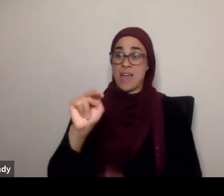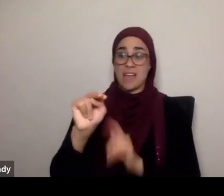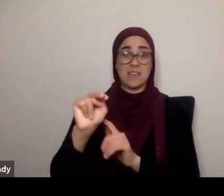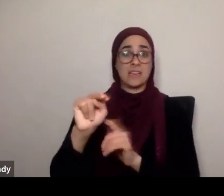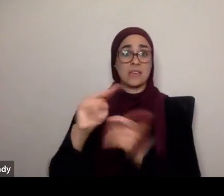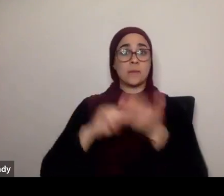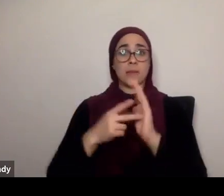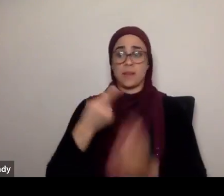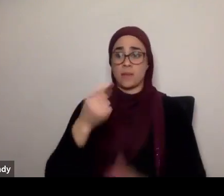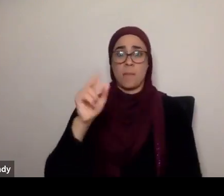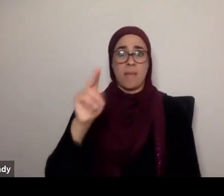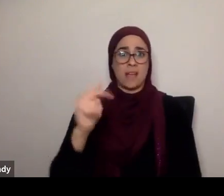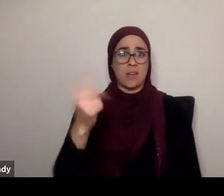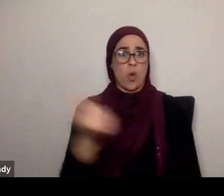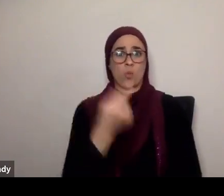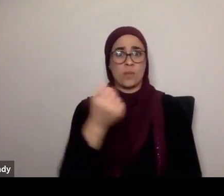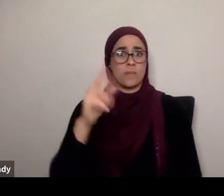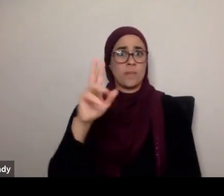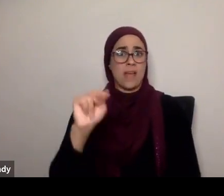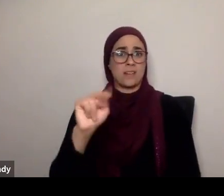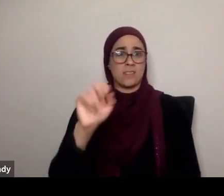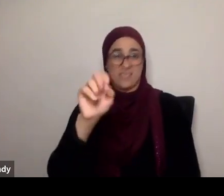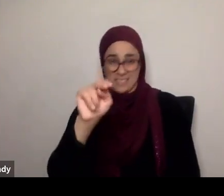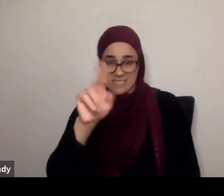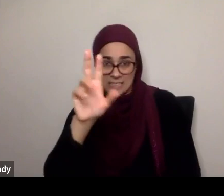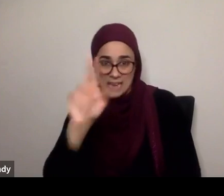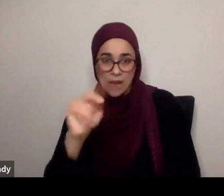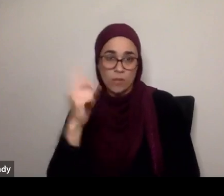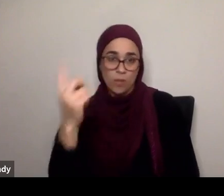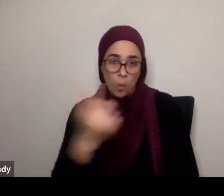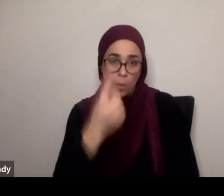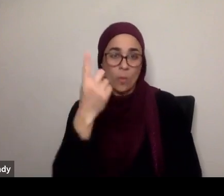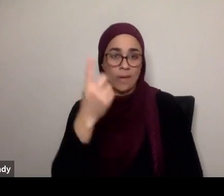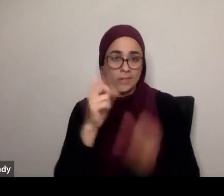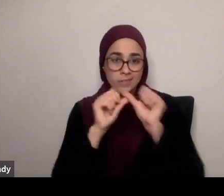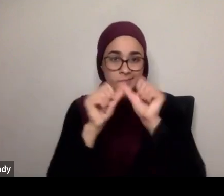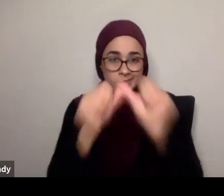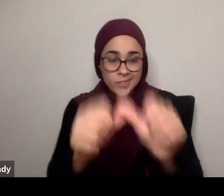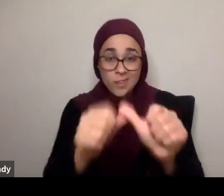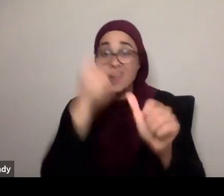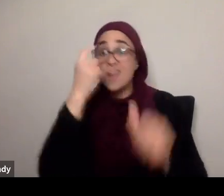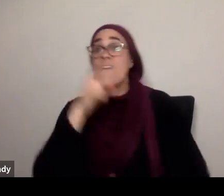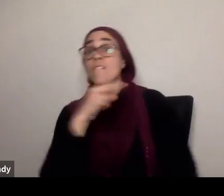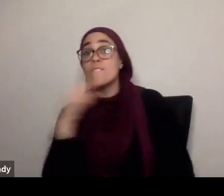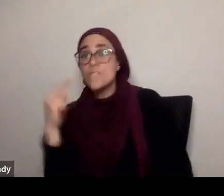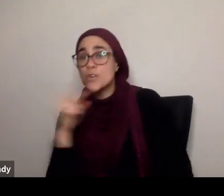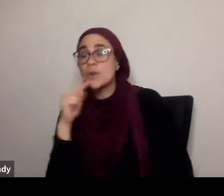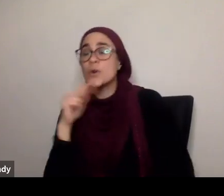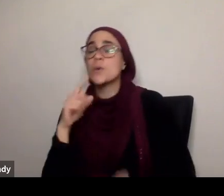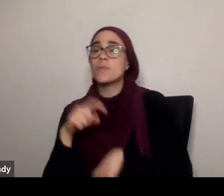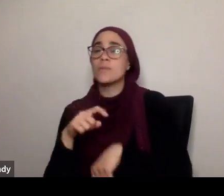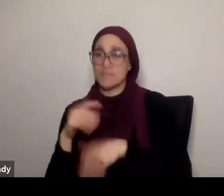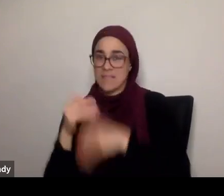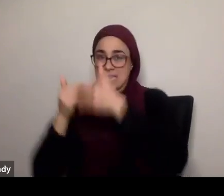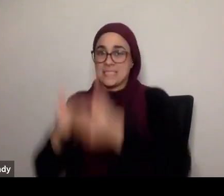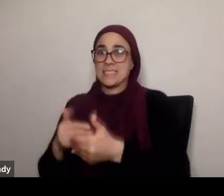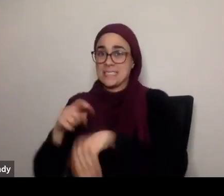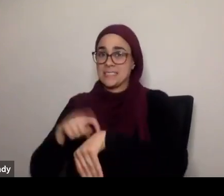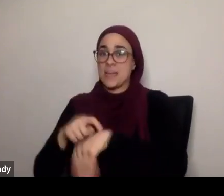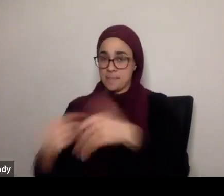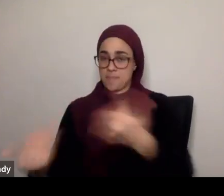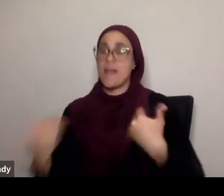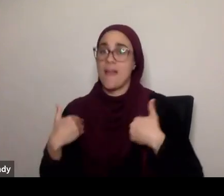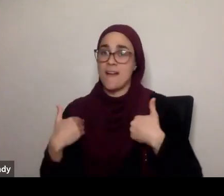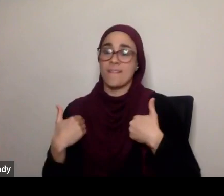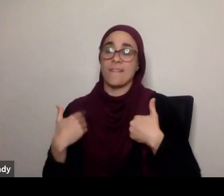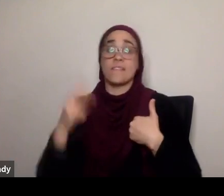tomorrow, it's a pen all the way, but, if something is, like a verb, is limited, it's in the past tense, in the present tense, in the future tense, so